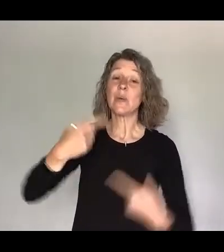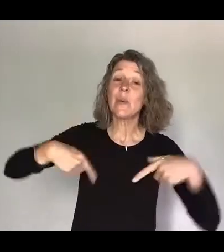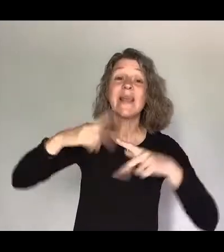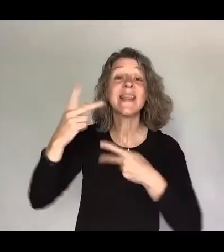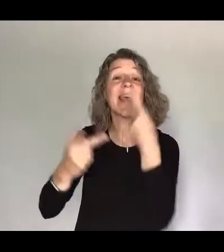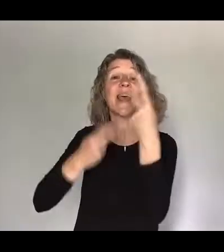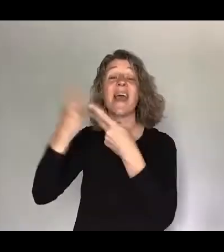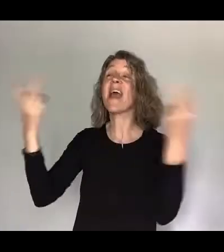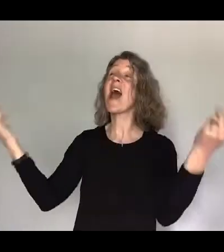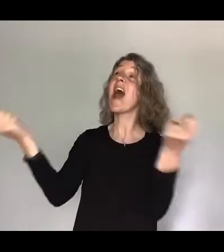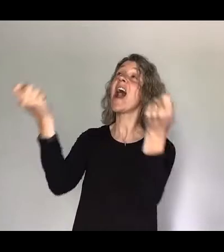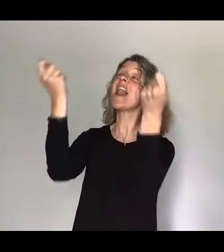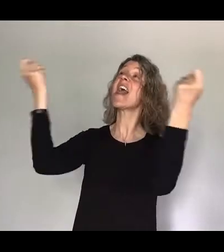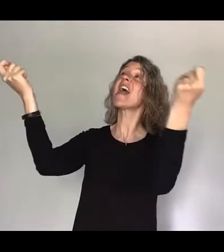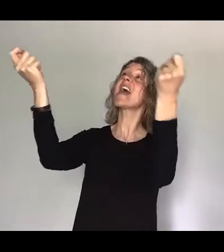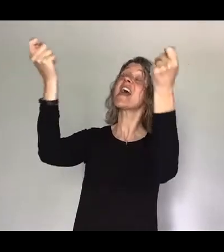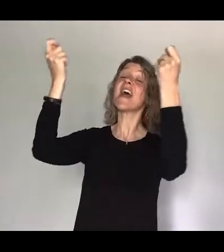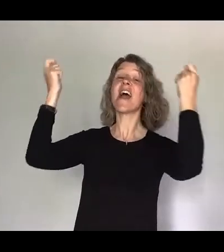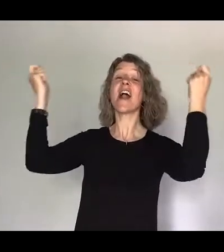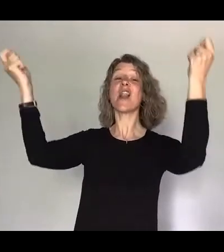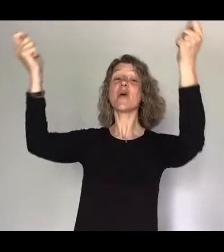hallelujah